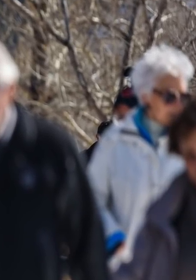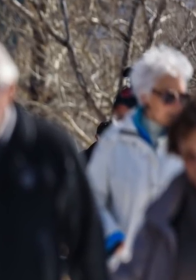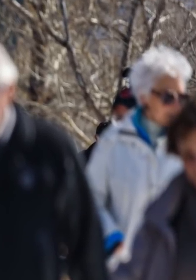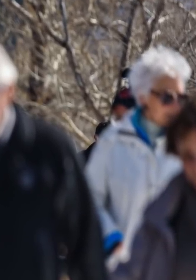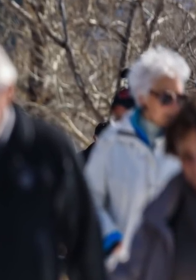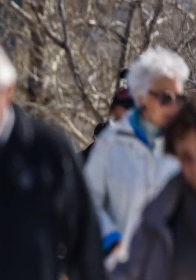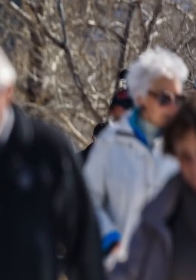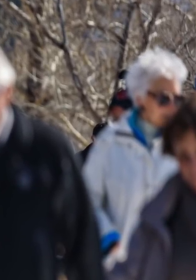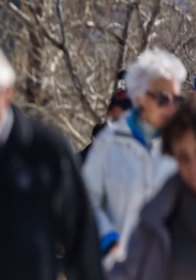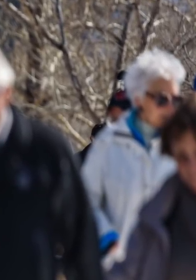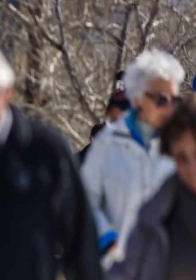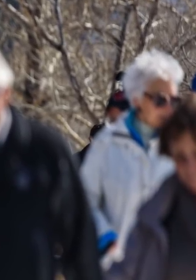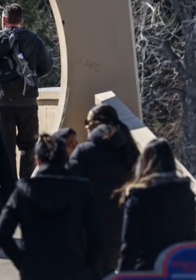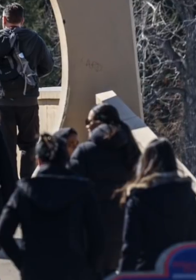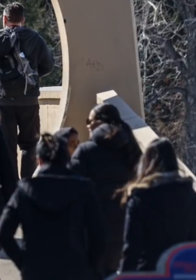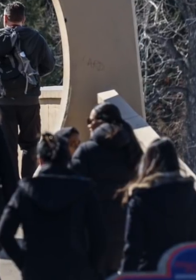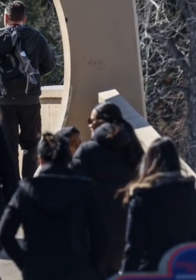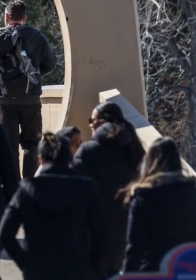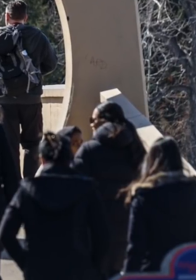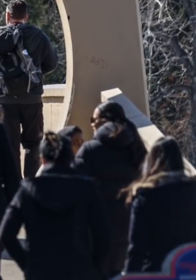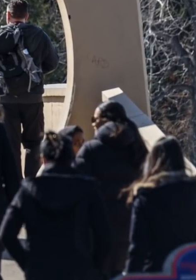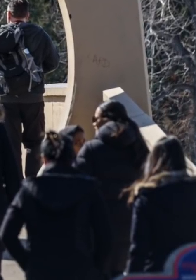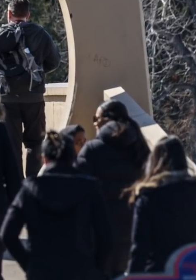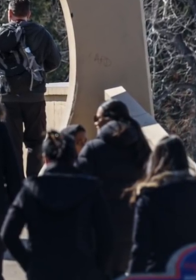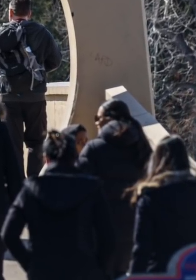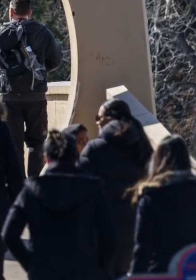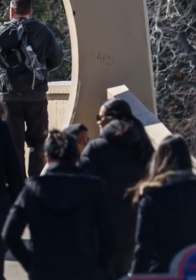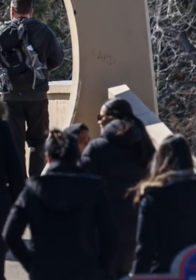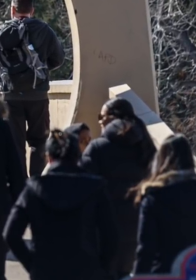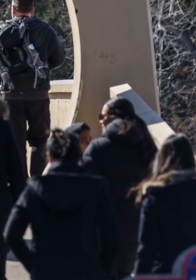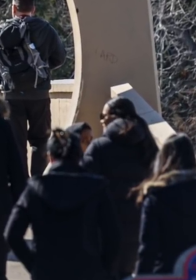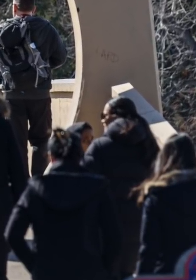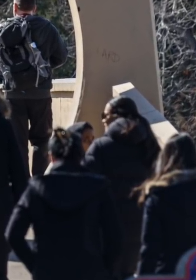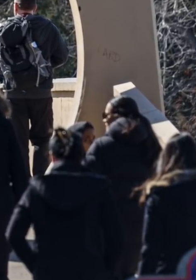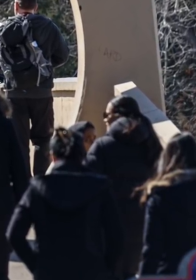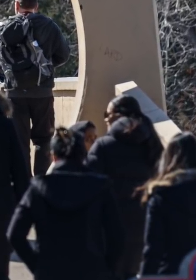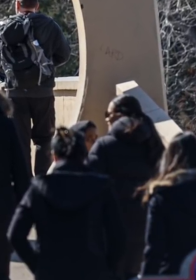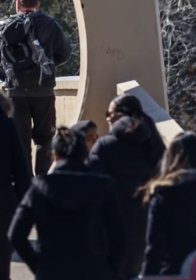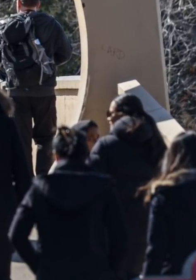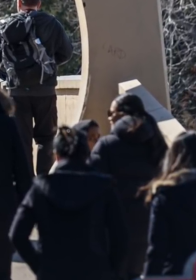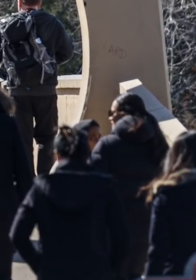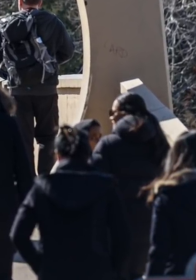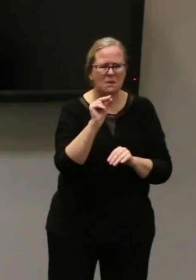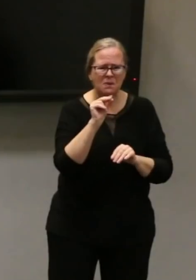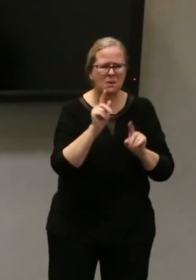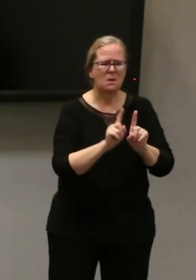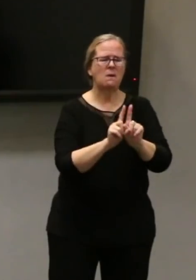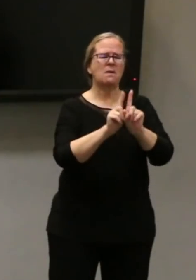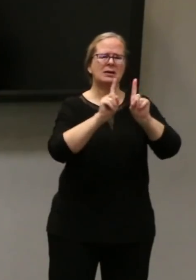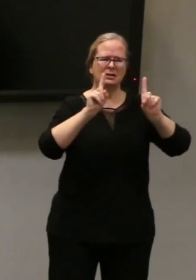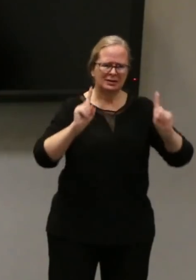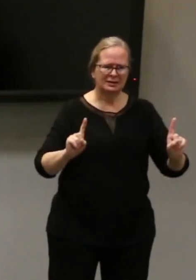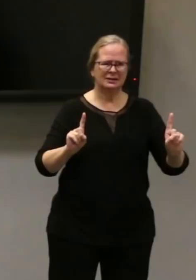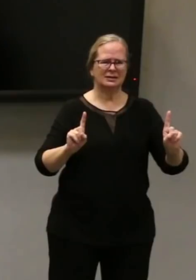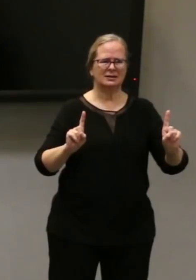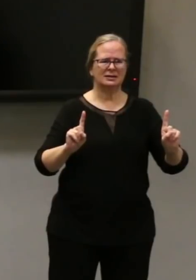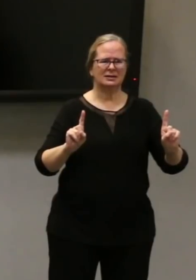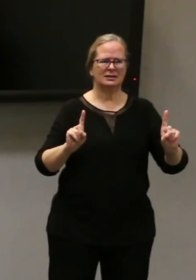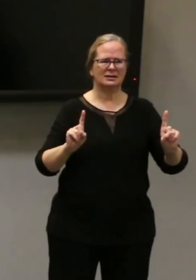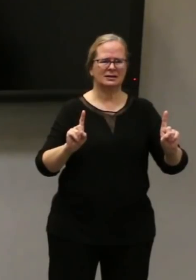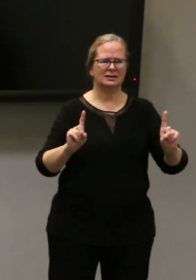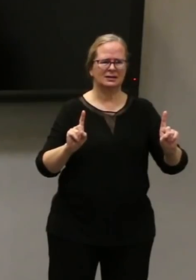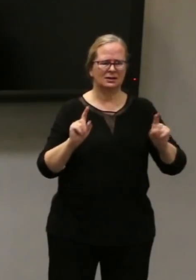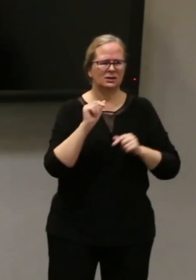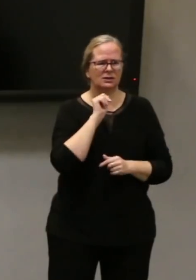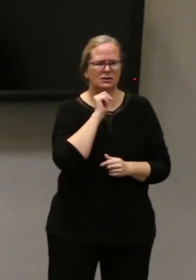feels good because you're in the outdoors but it's not. You do need to have the social distancing and it shouldn't take me or it shouldn't take the